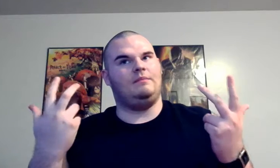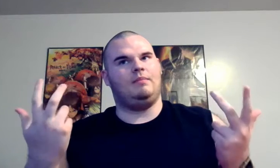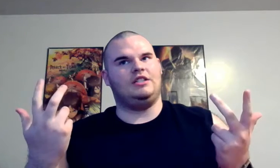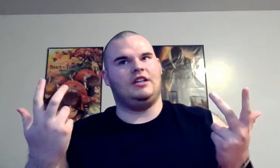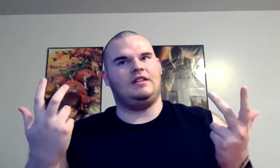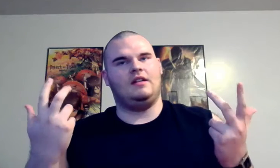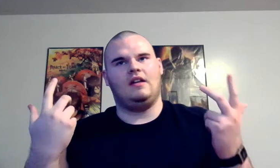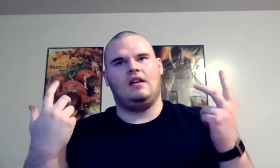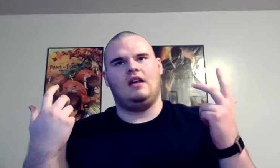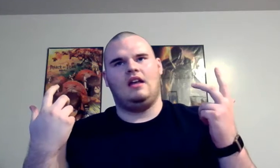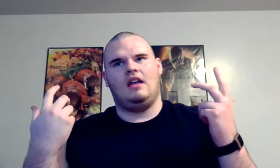budget